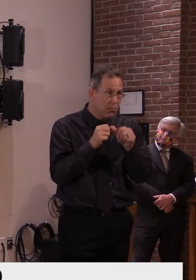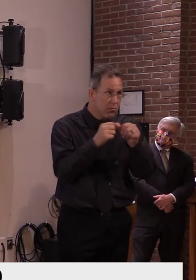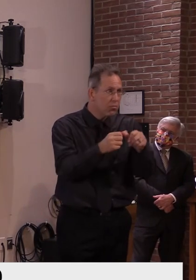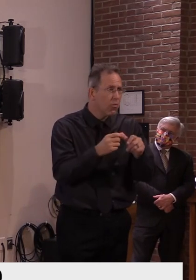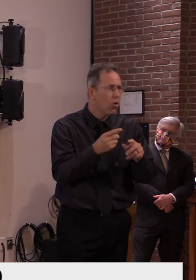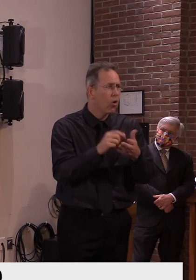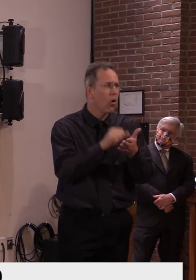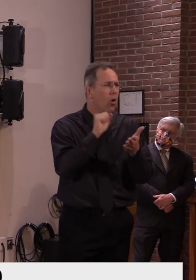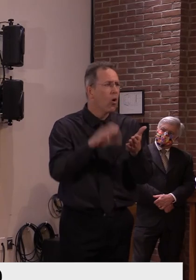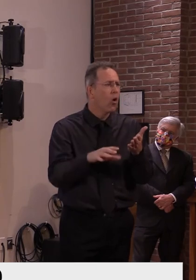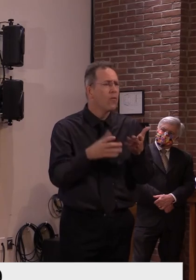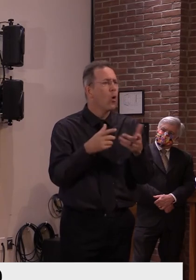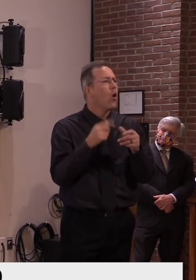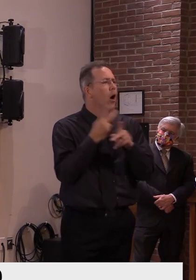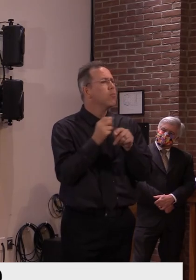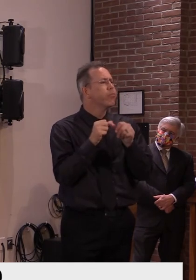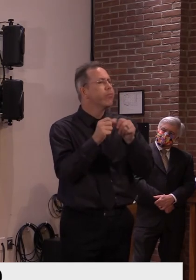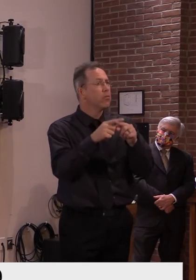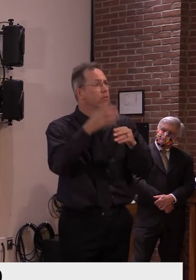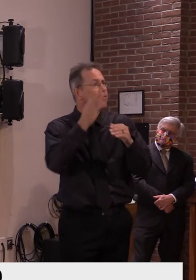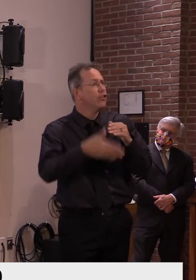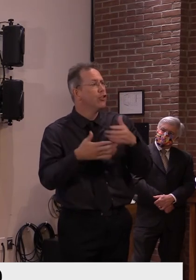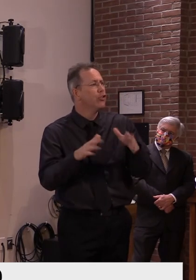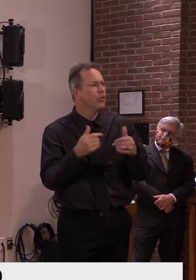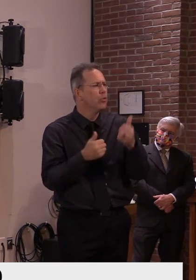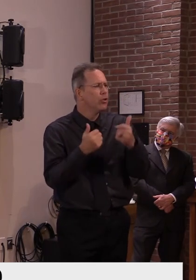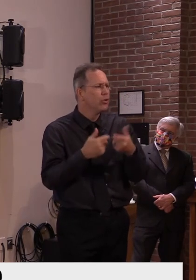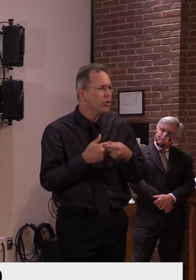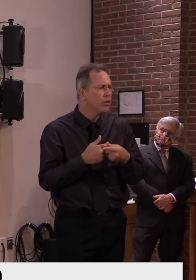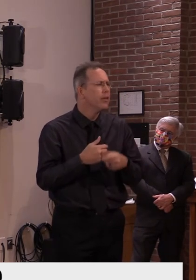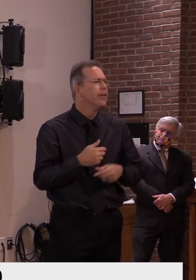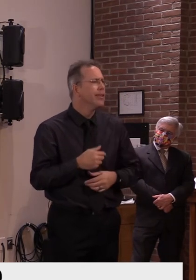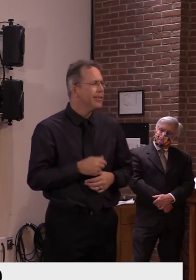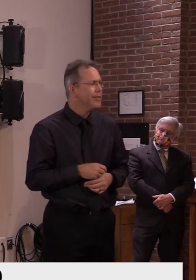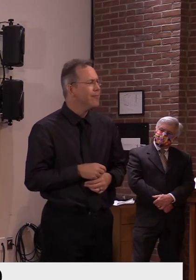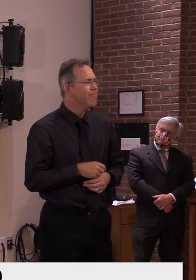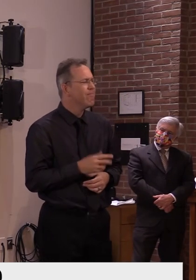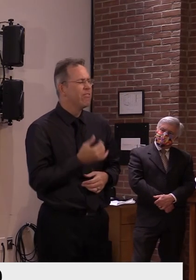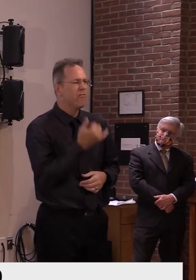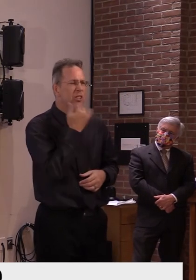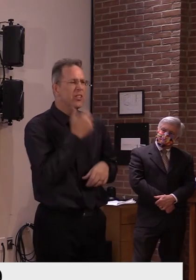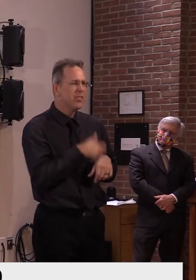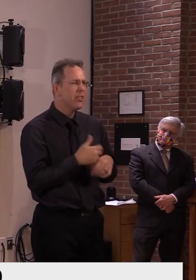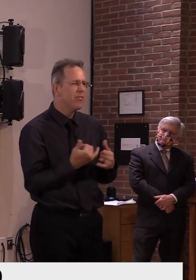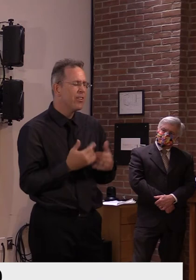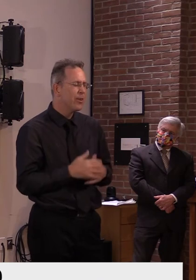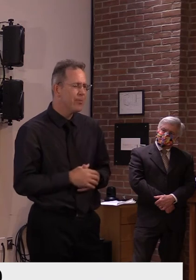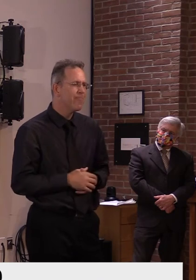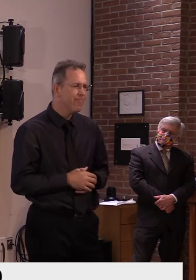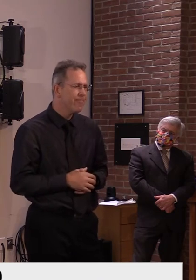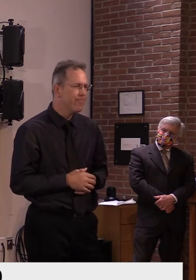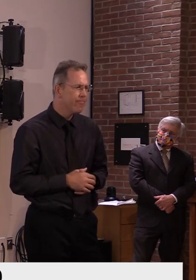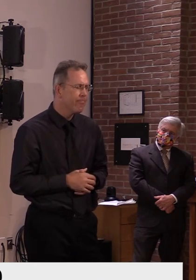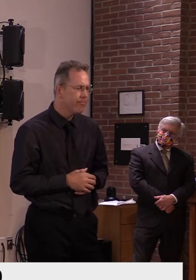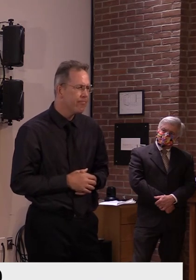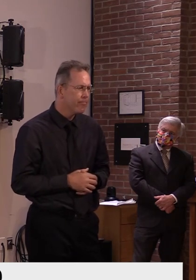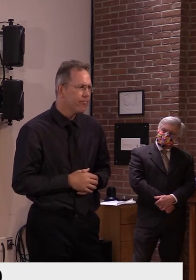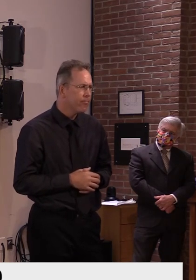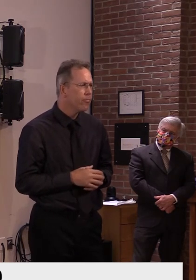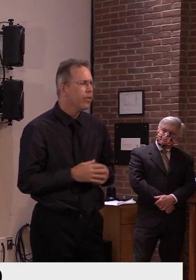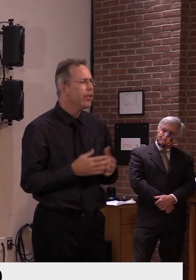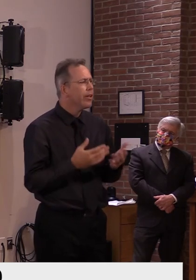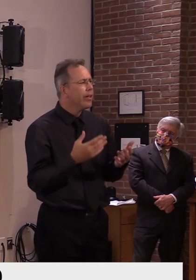yeah, it would be difficult, uh, to put that into place at this point, because again, we have to, uh, reissue the, uh,